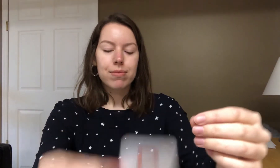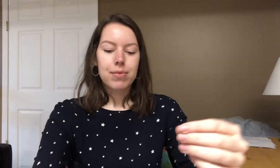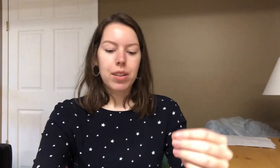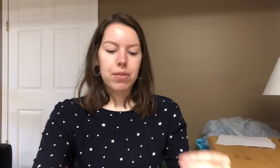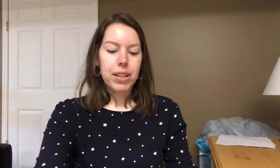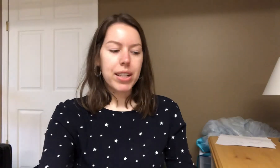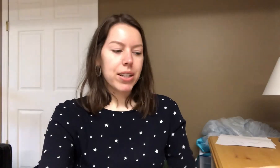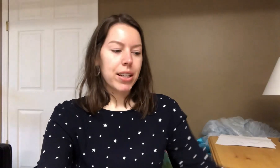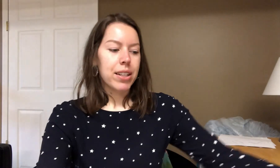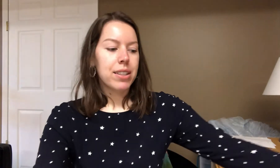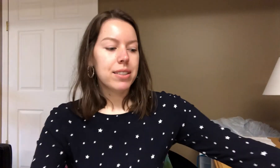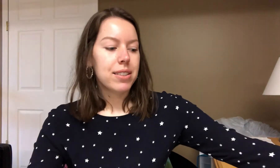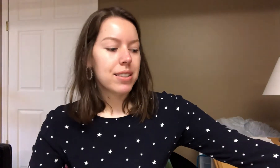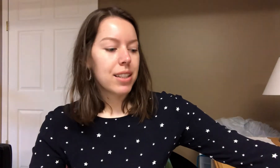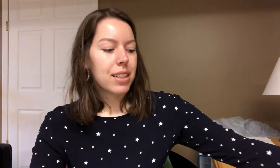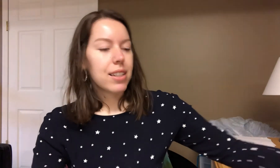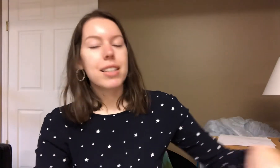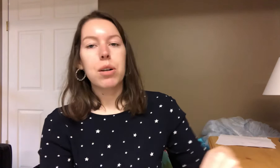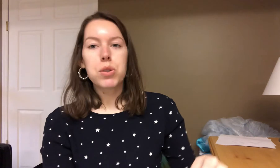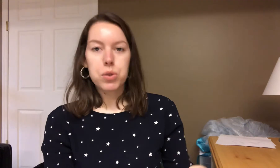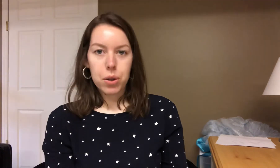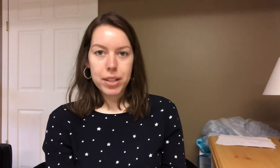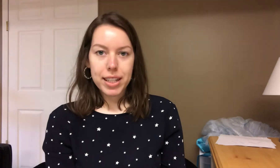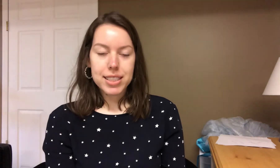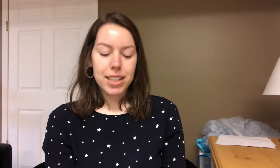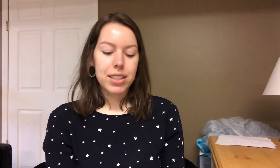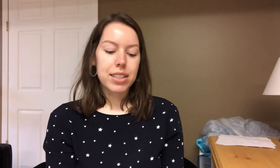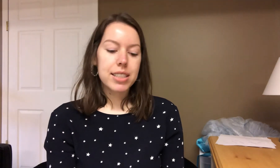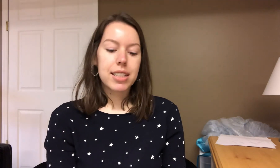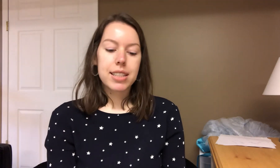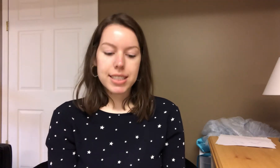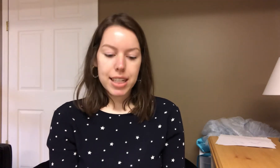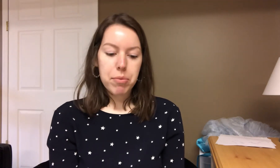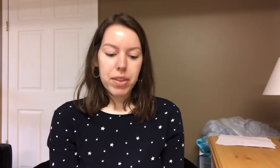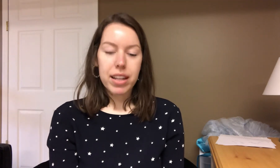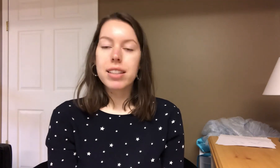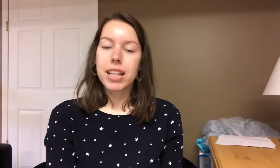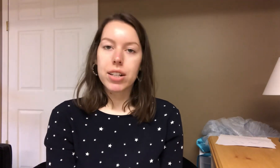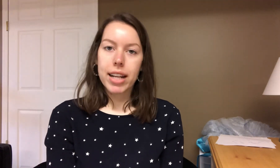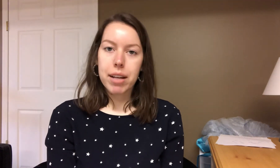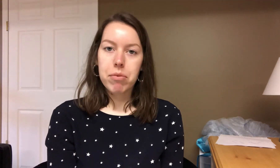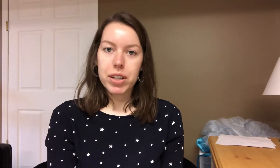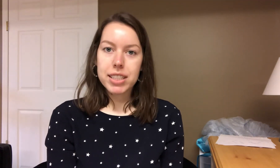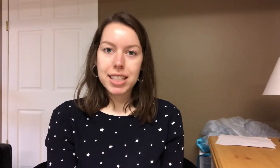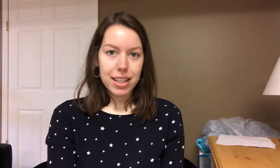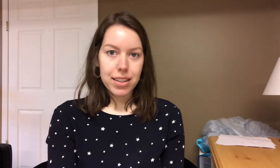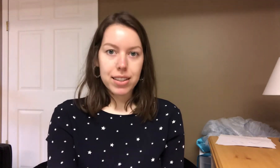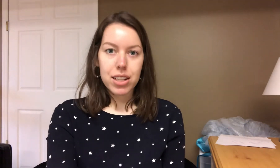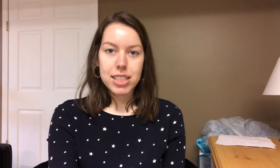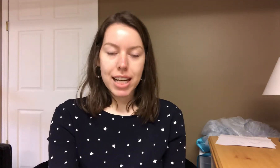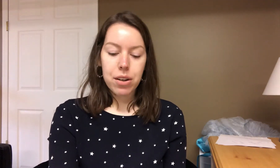very good now I'll do lowercase letters the same thing letter name first and then the letter sound